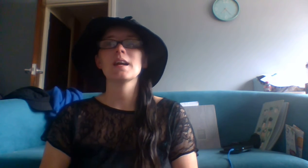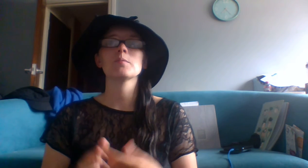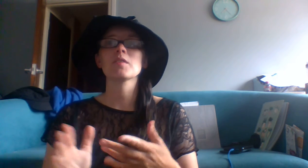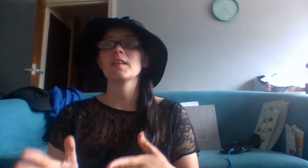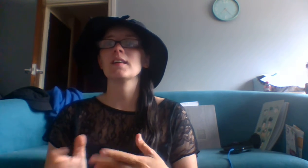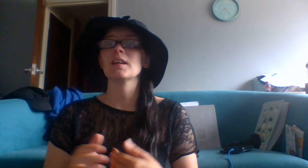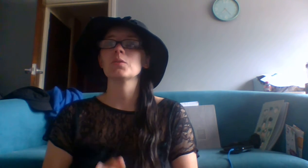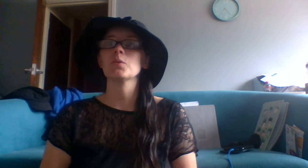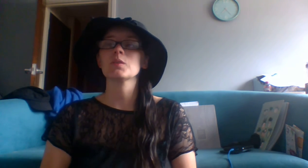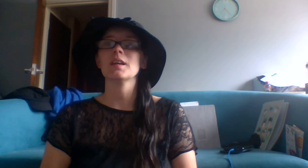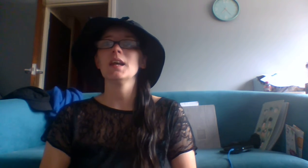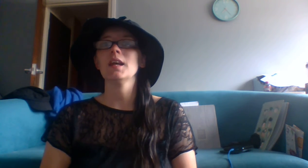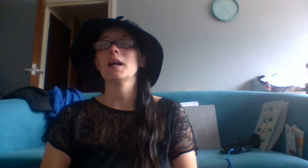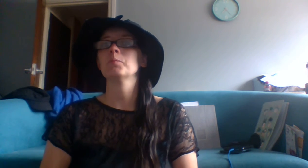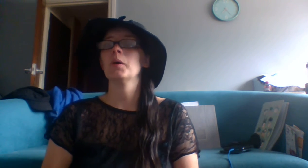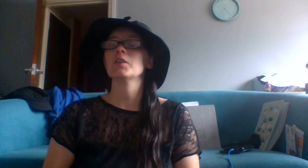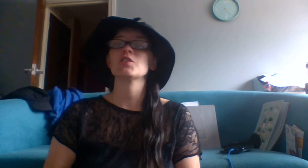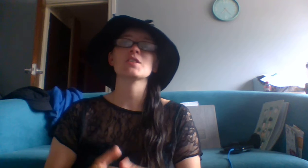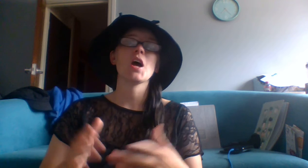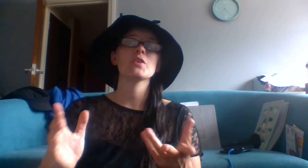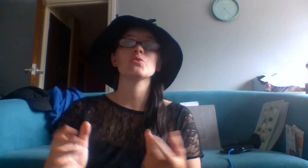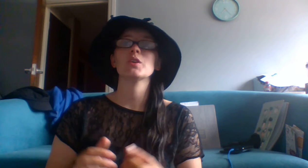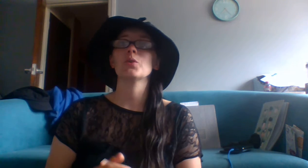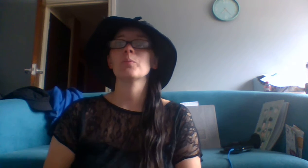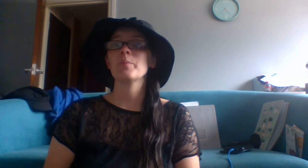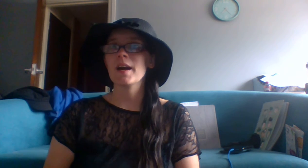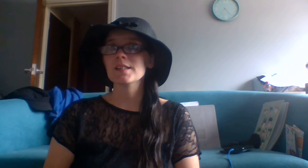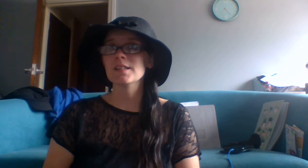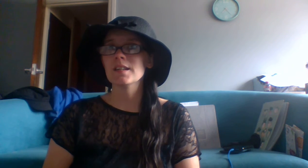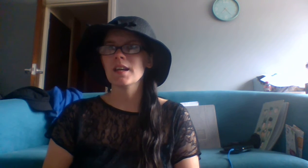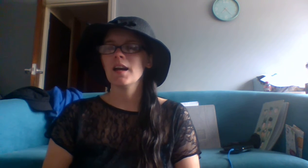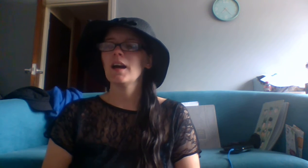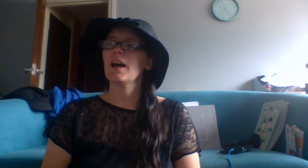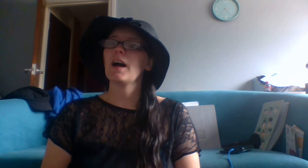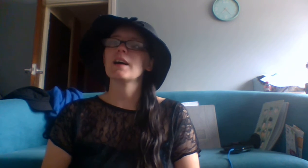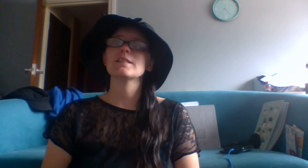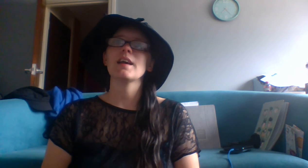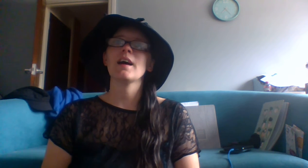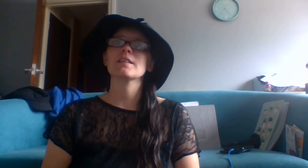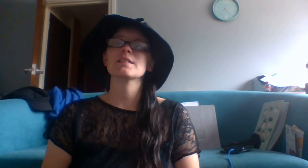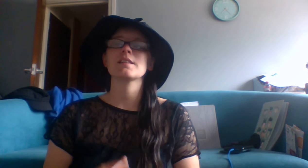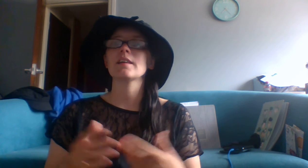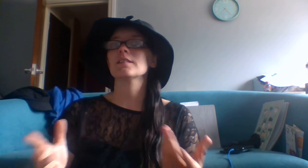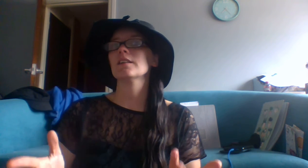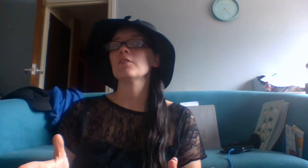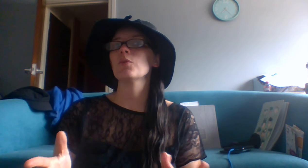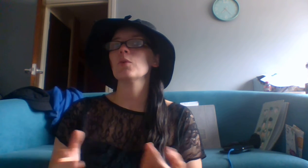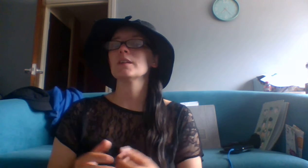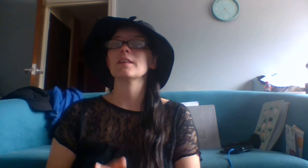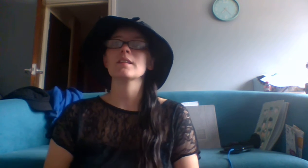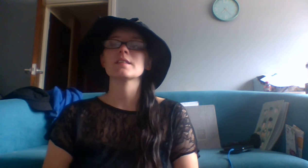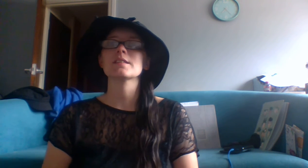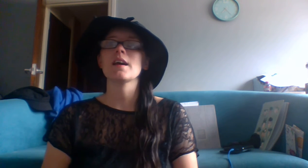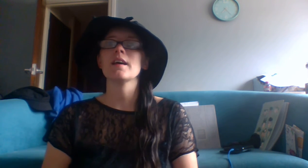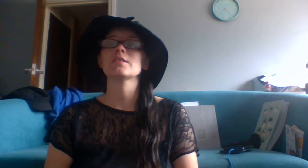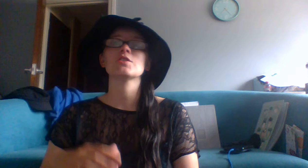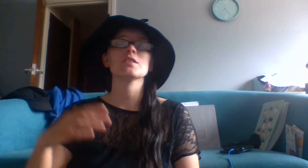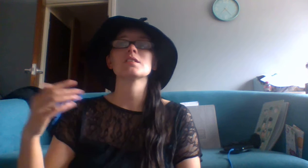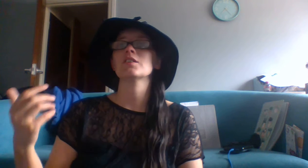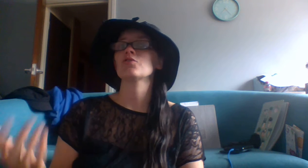same thuggy cord that he had purchased to kill Bessie? Had he accidentally fallen down the stairs just in a